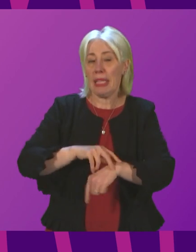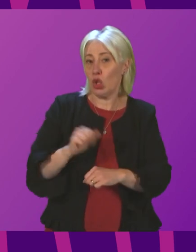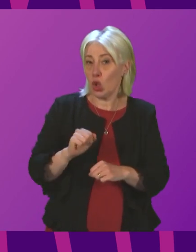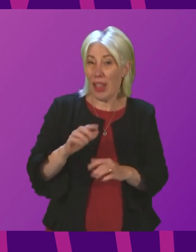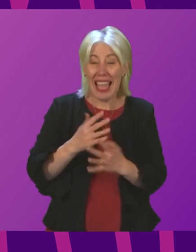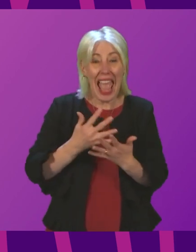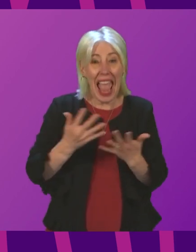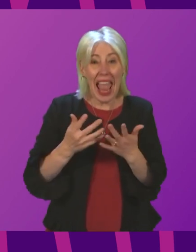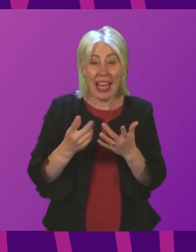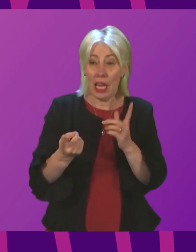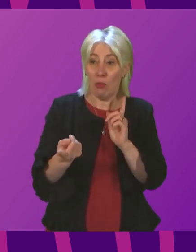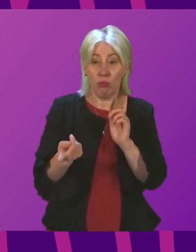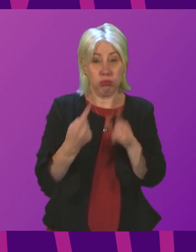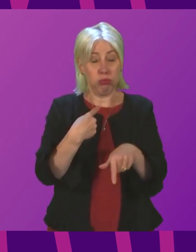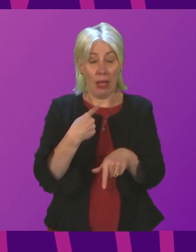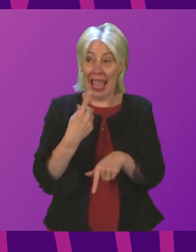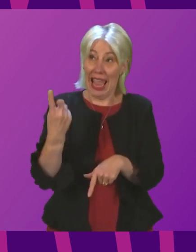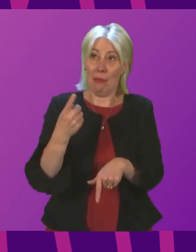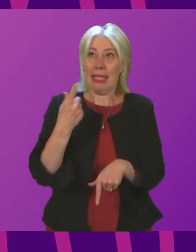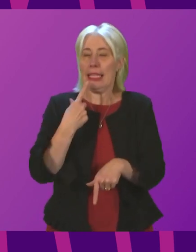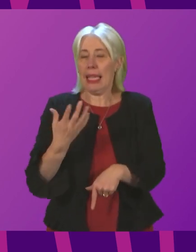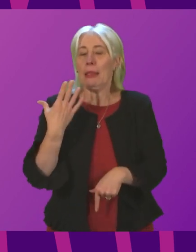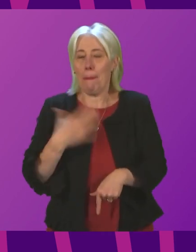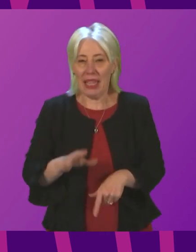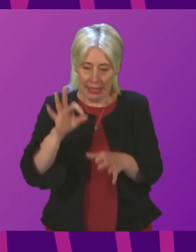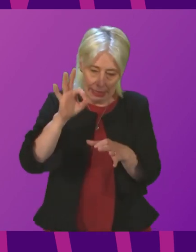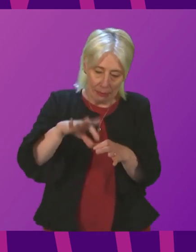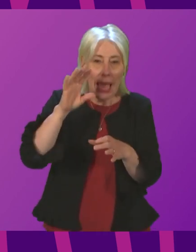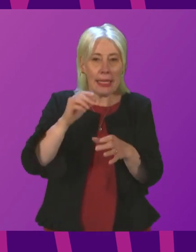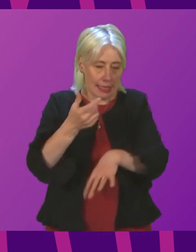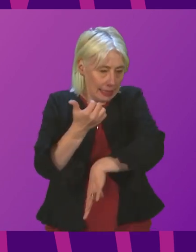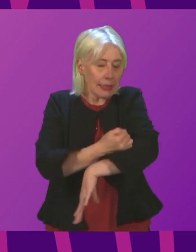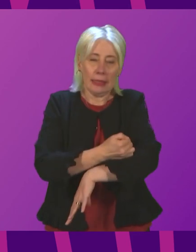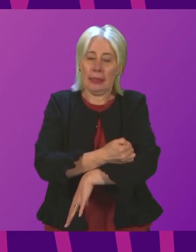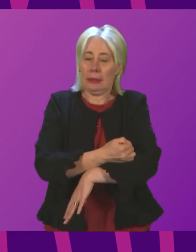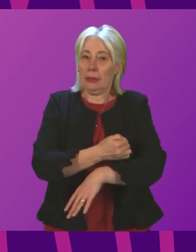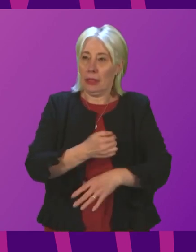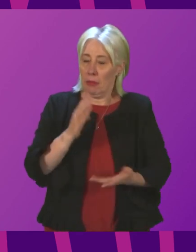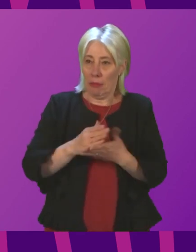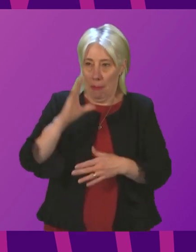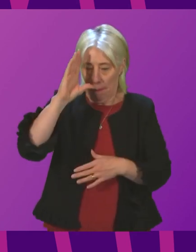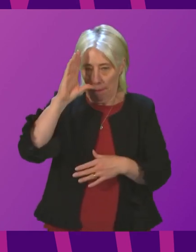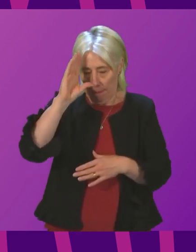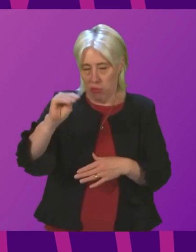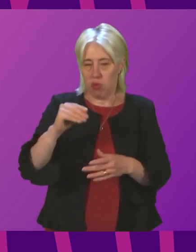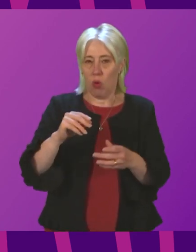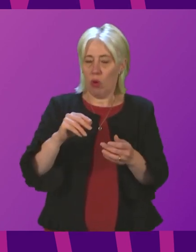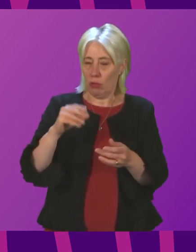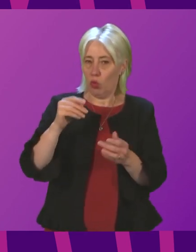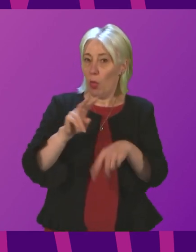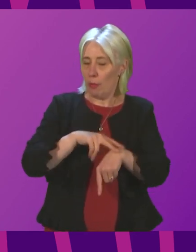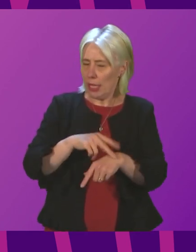report of spiking seriously, and I would encourage anyone who has witnessed someone being spiked to report this to the police as soon as possible.